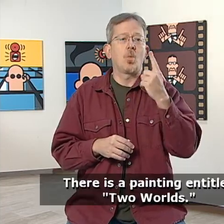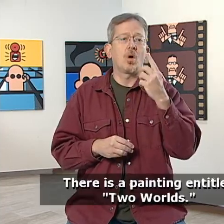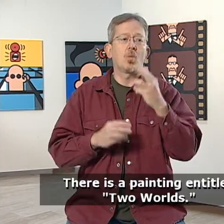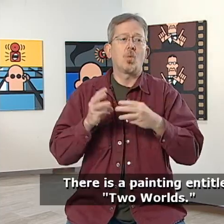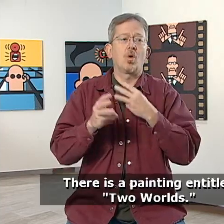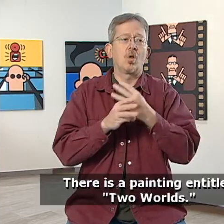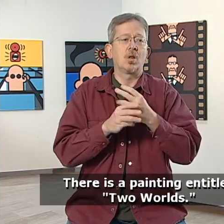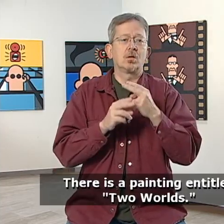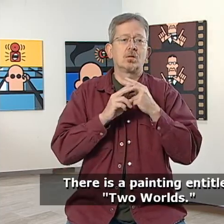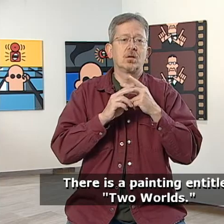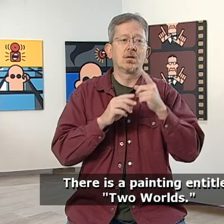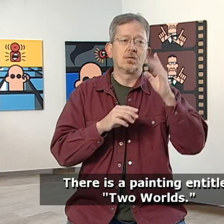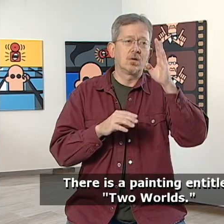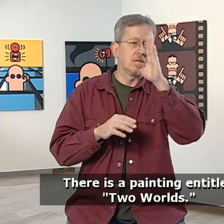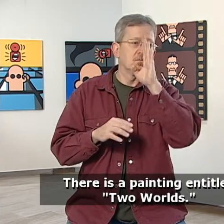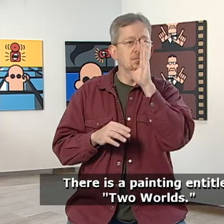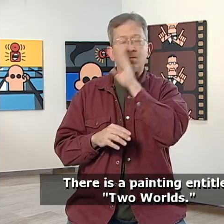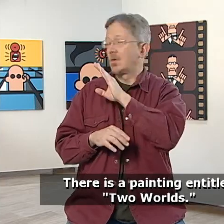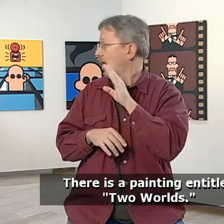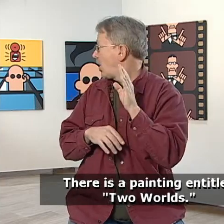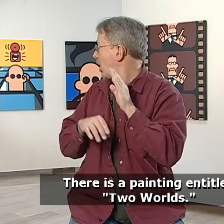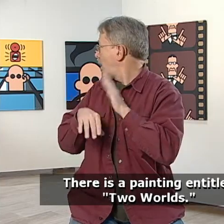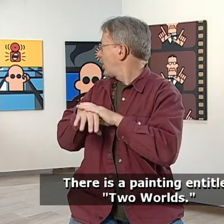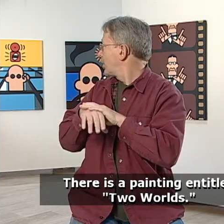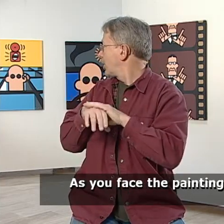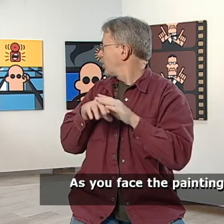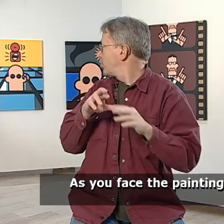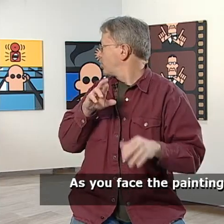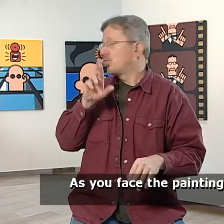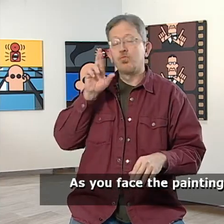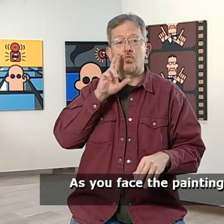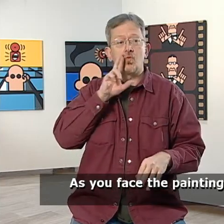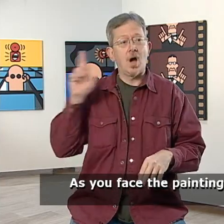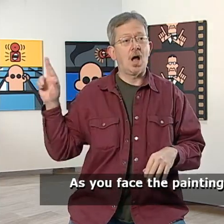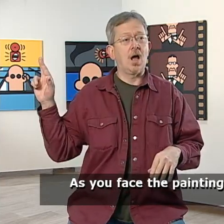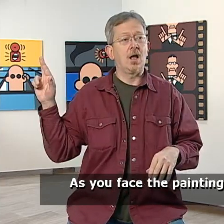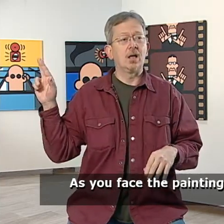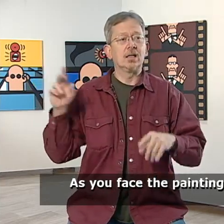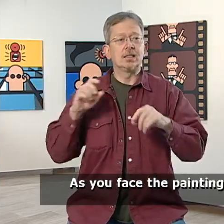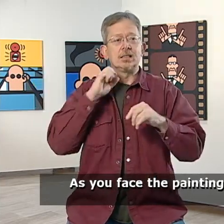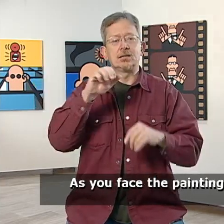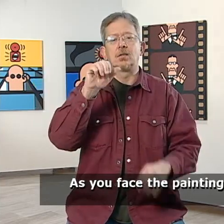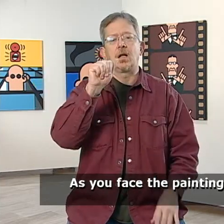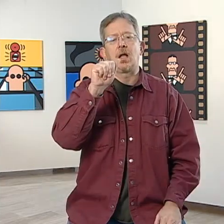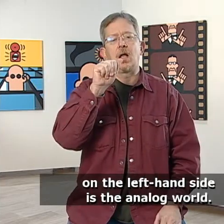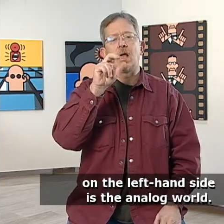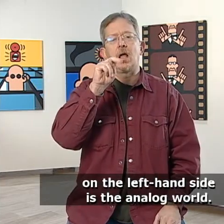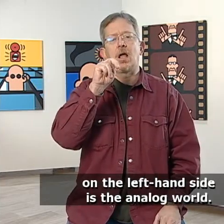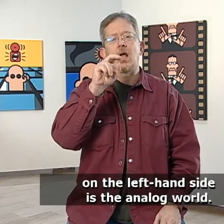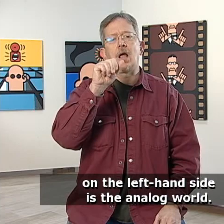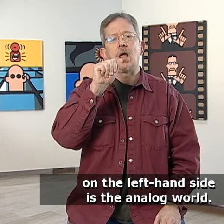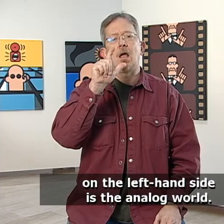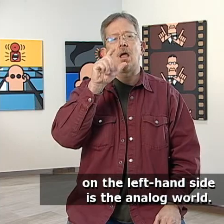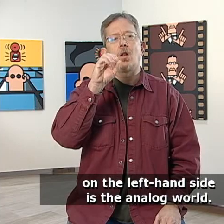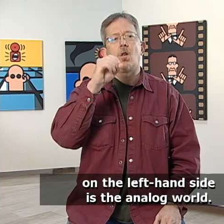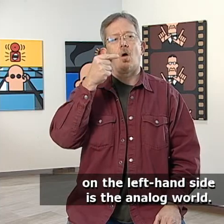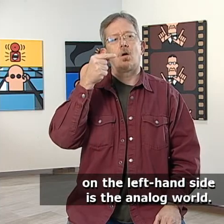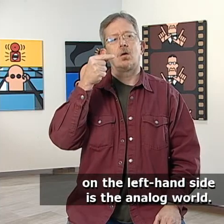There is a painting entitled Two Worlds. As you face the painting, on the left-hand side